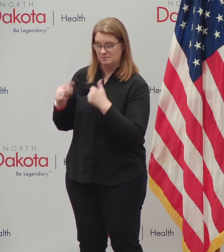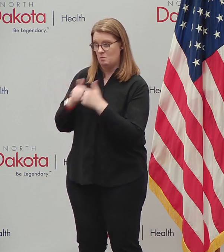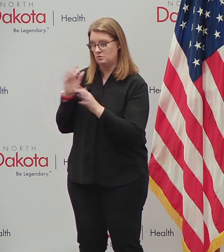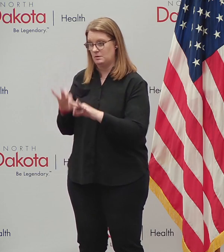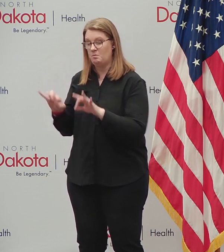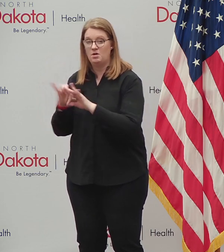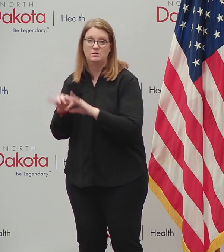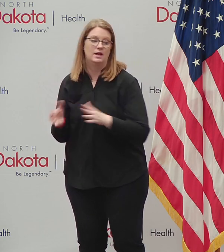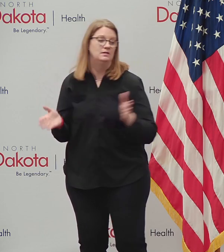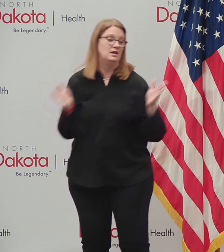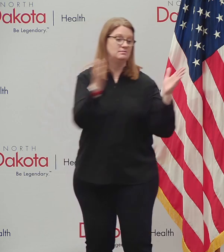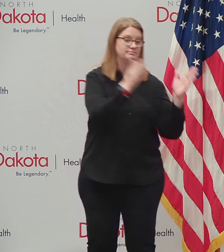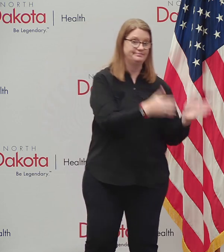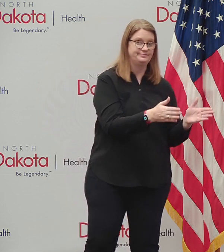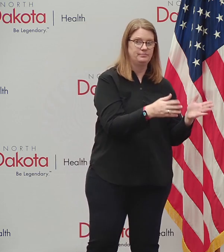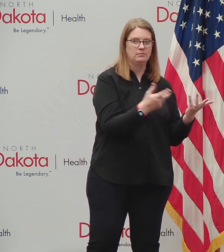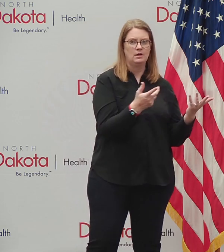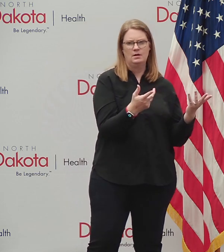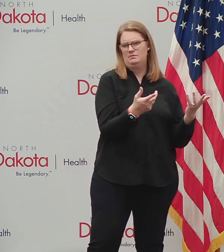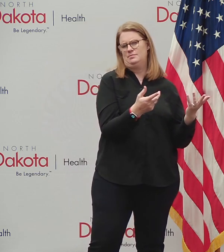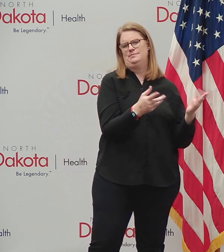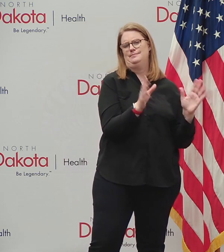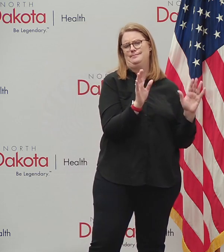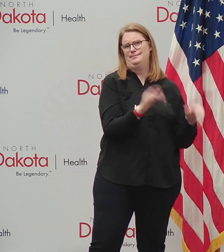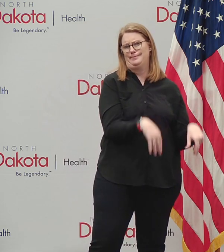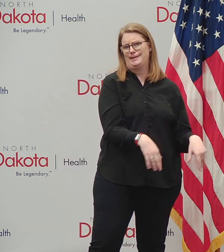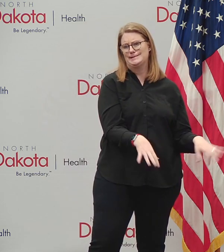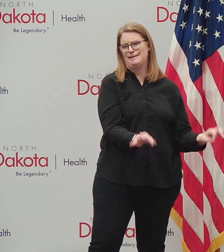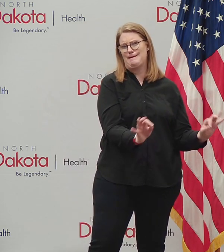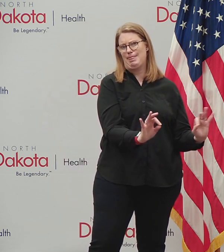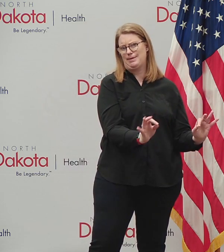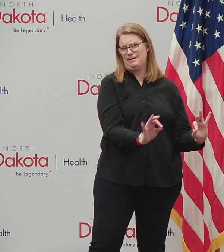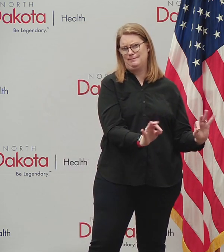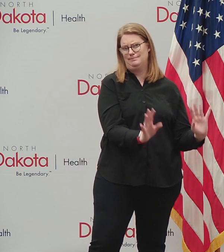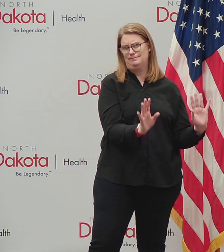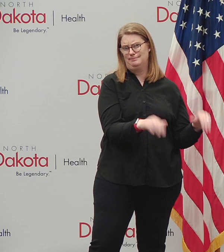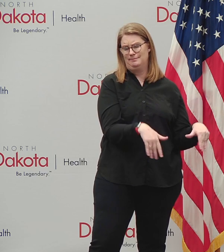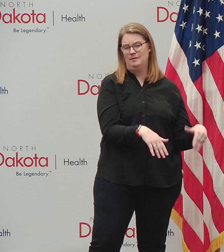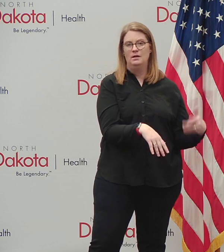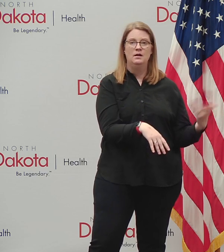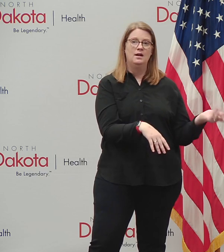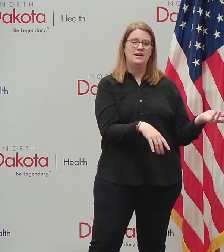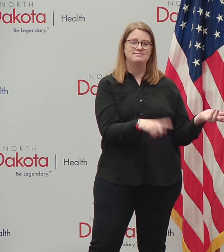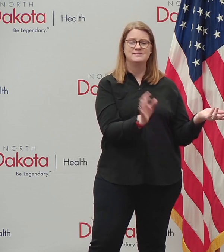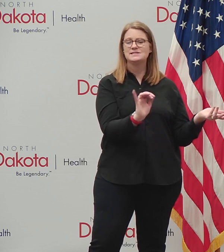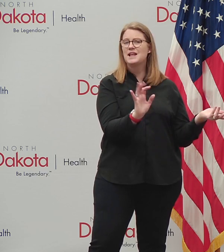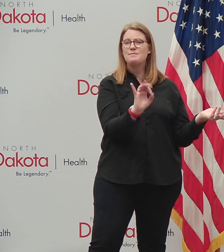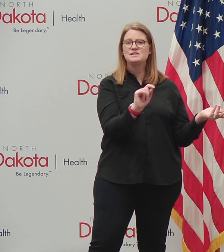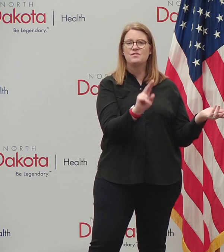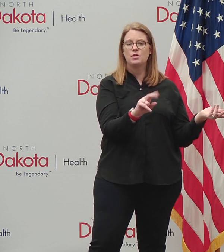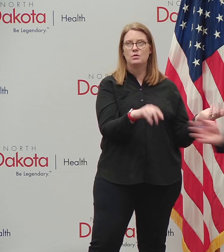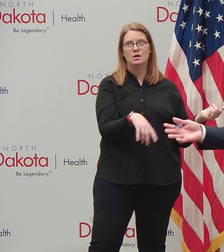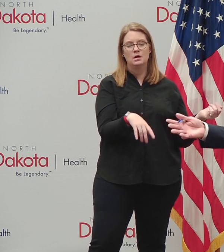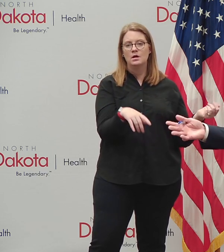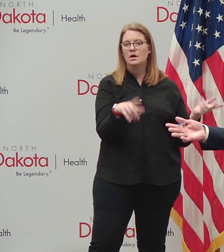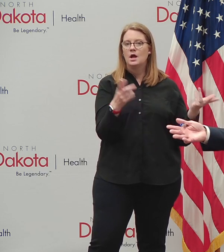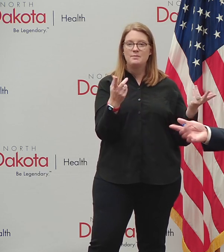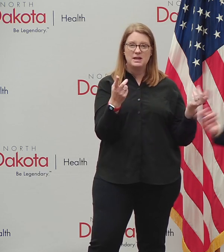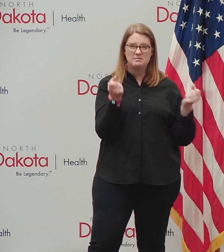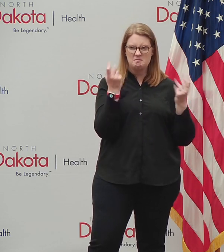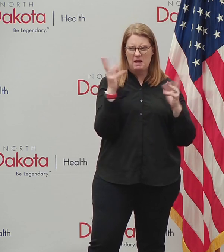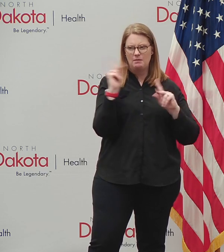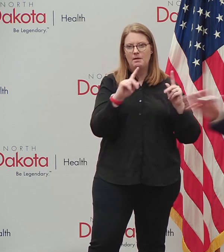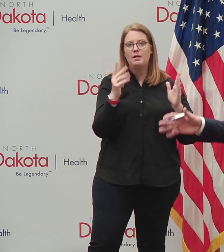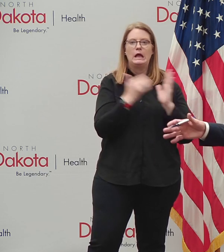you know, that might believe that the, this thing is overblown and is, uh, uh, is no different than the flu. We hear that all the time from some segments. So